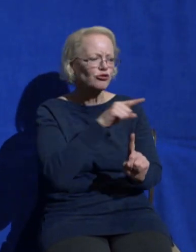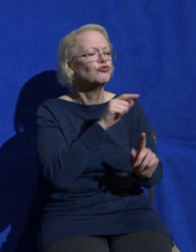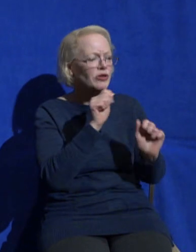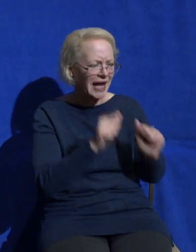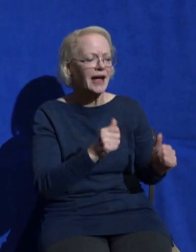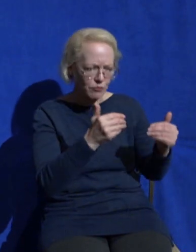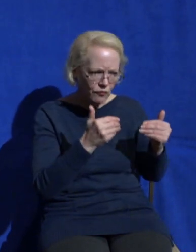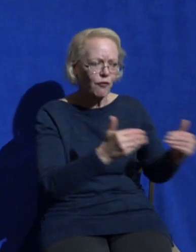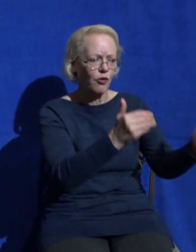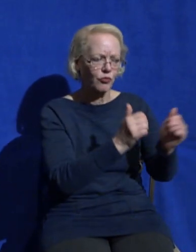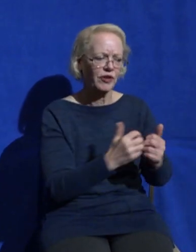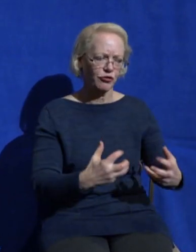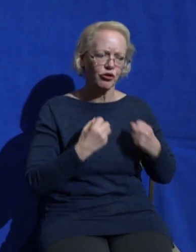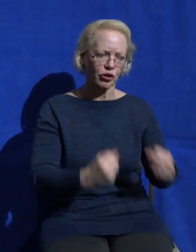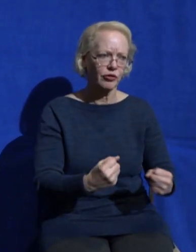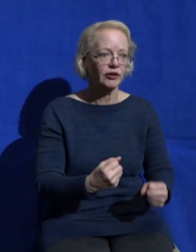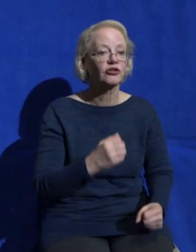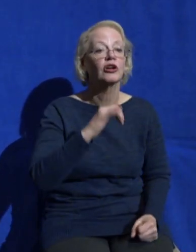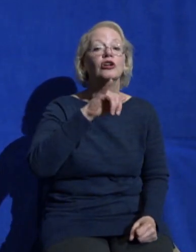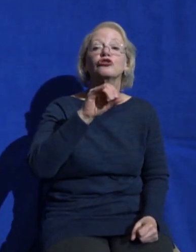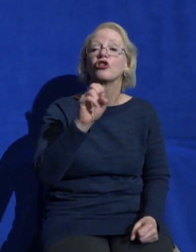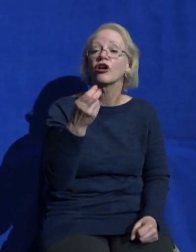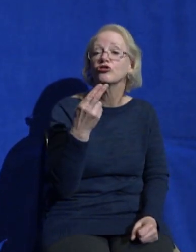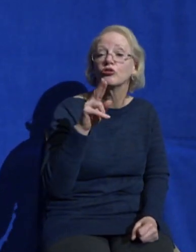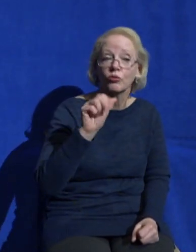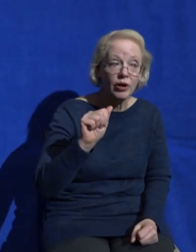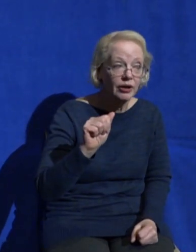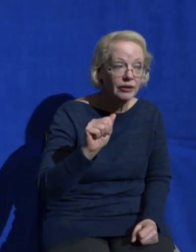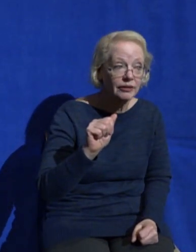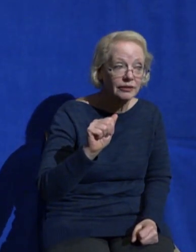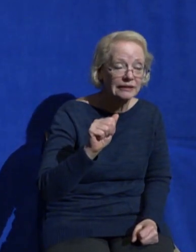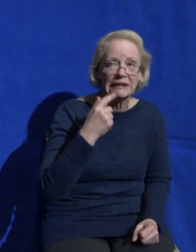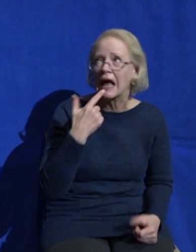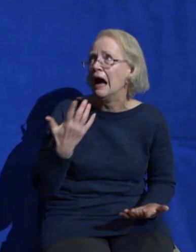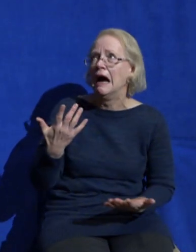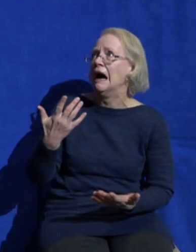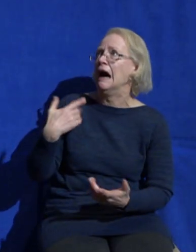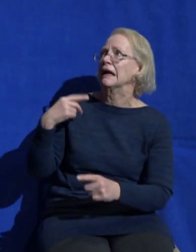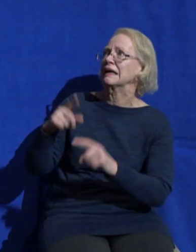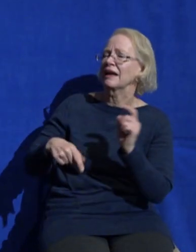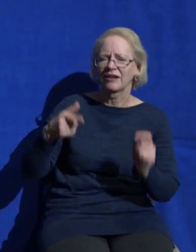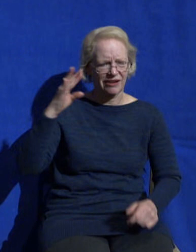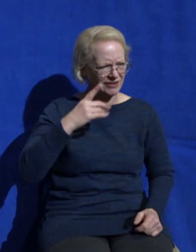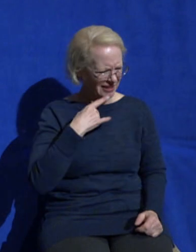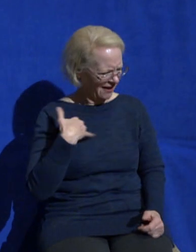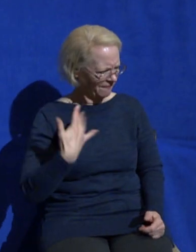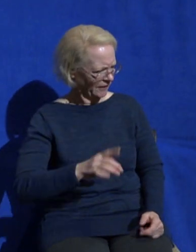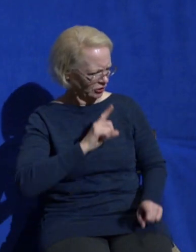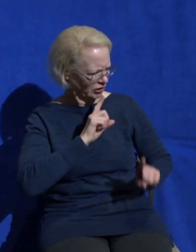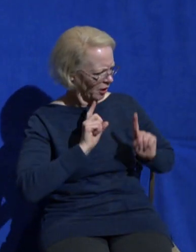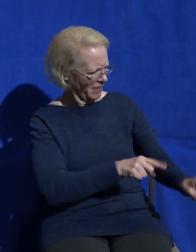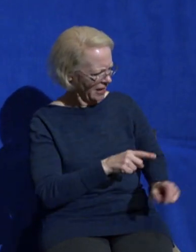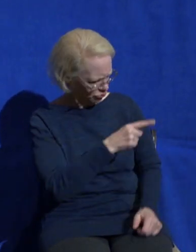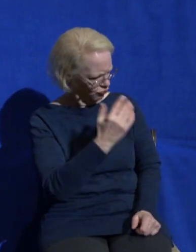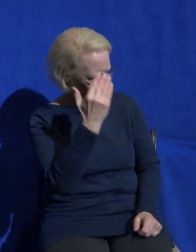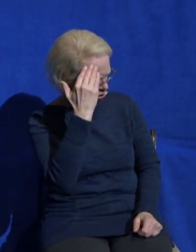Joshua 1 9 he says have I not commanded you you know what I'm calling you to do be strong and